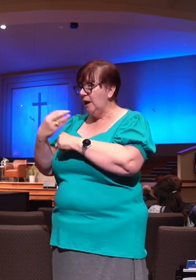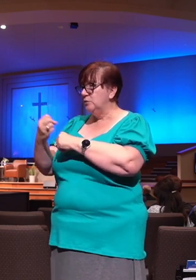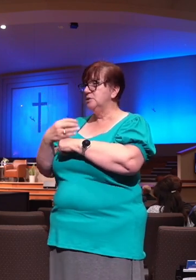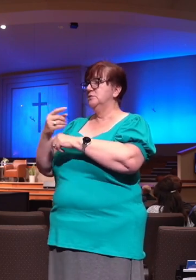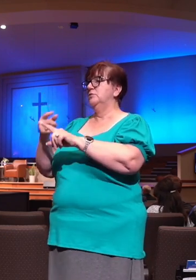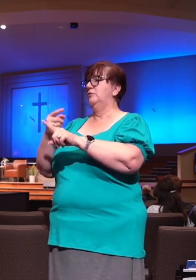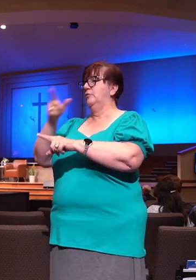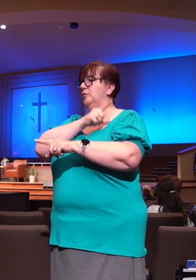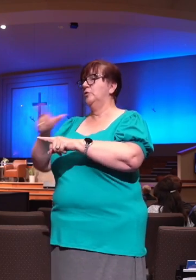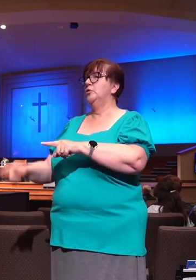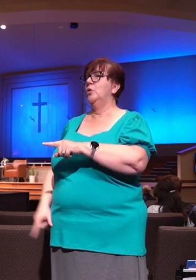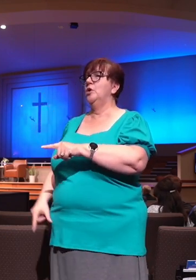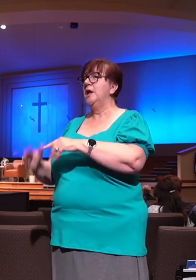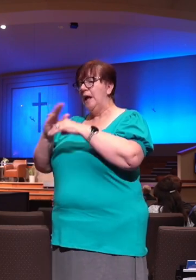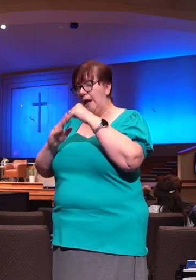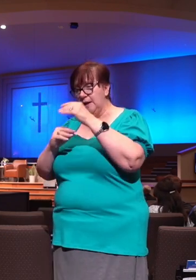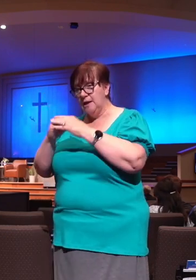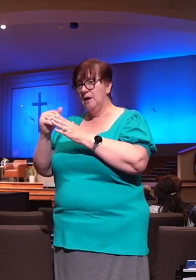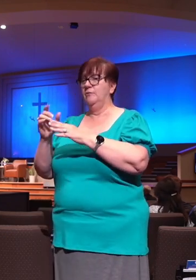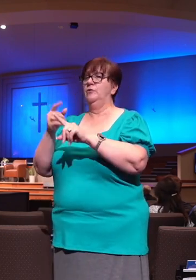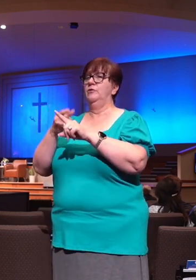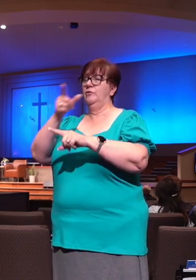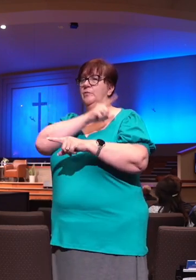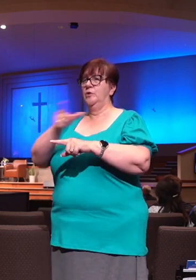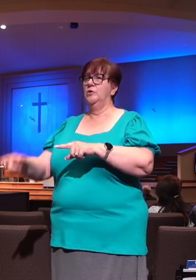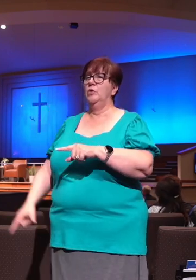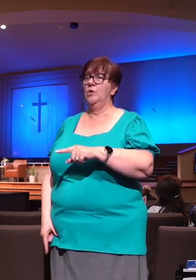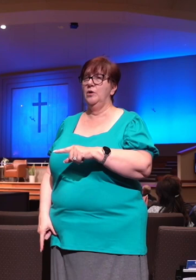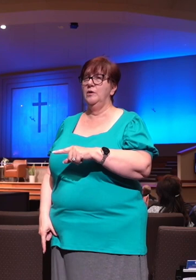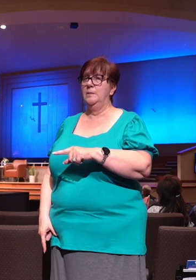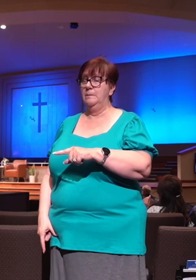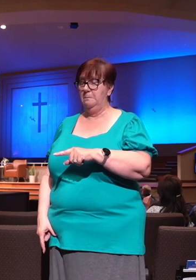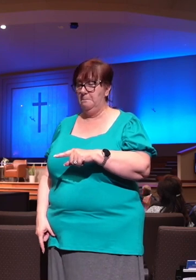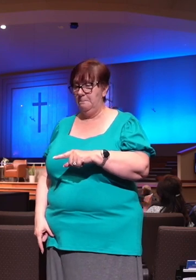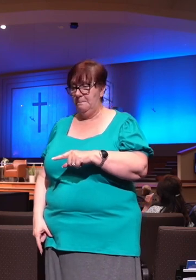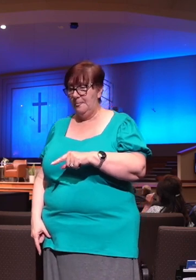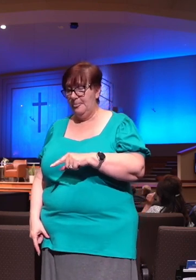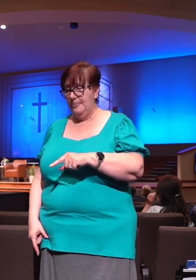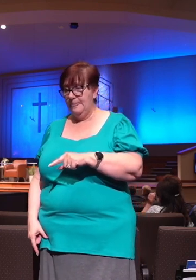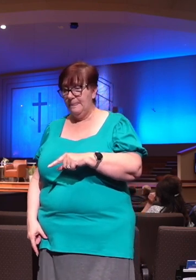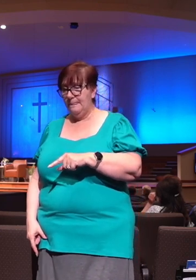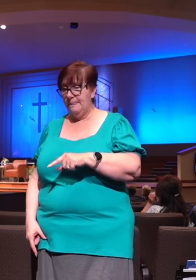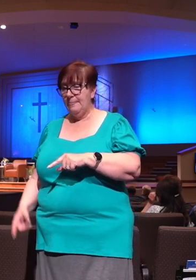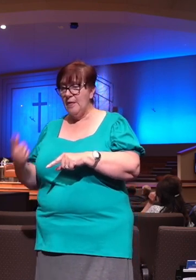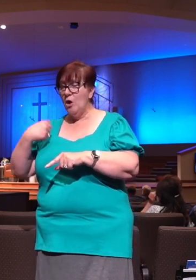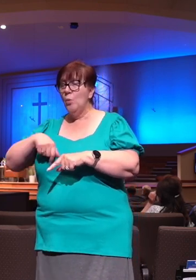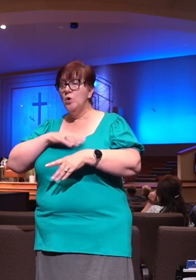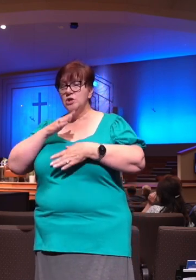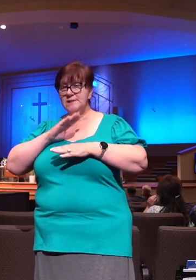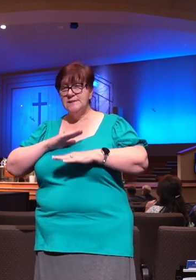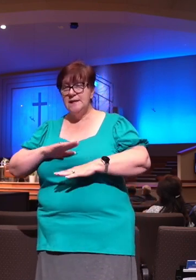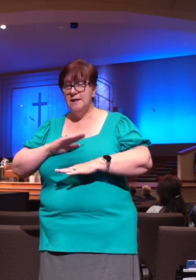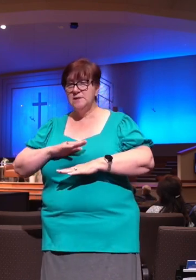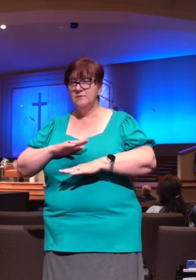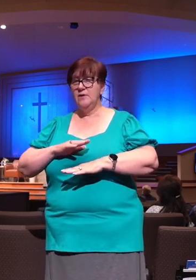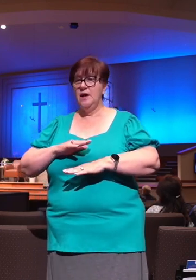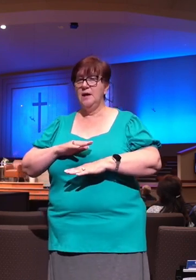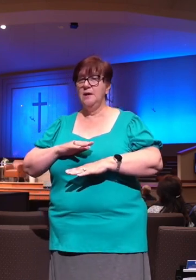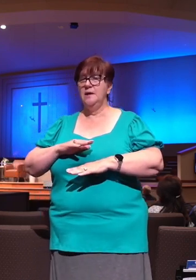there's that comfort as well. So there's comfort. We are satisfied in his presence, but then I want you to